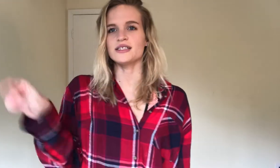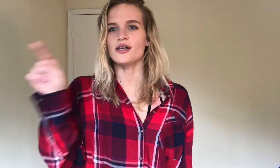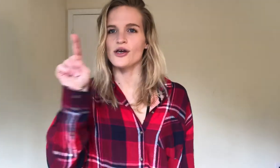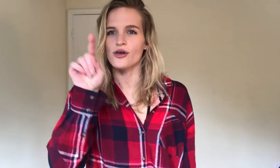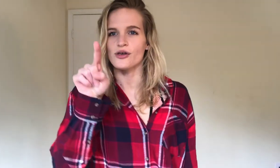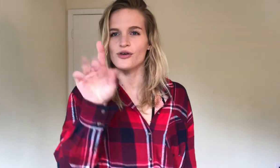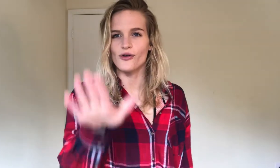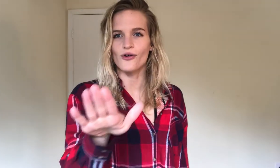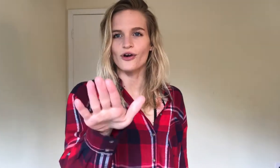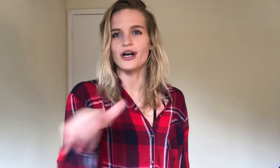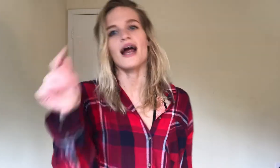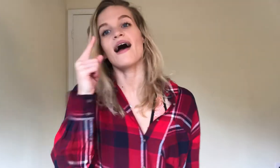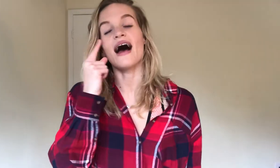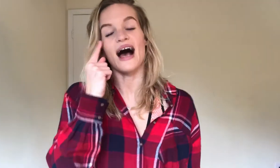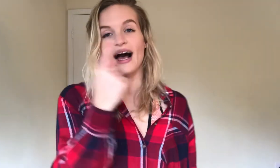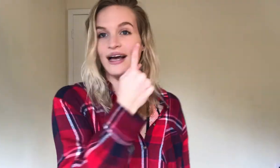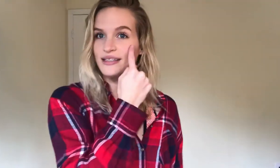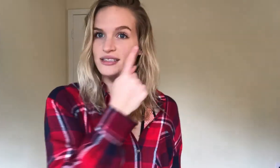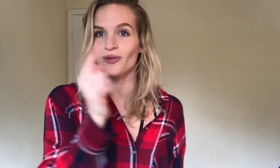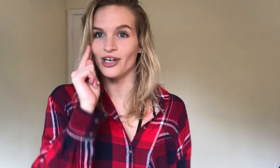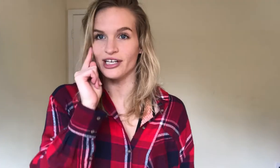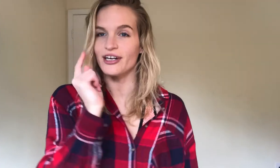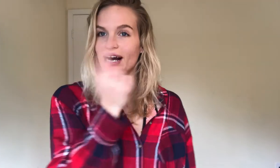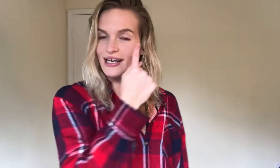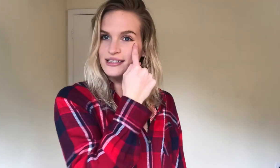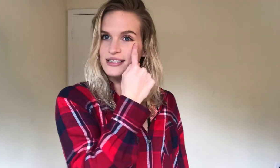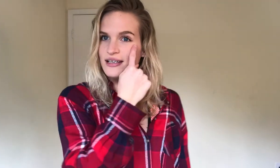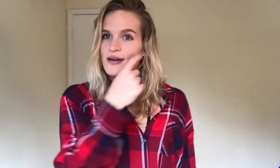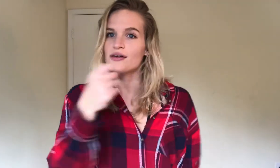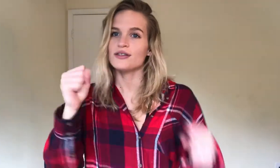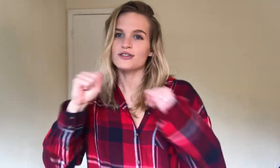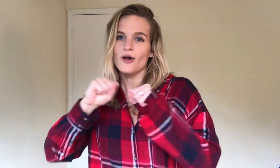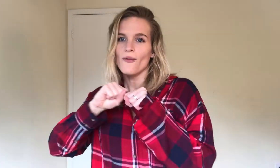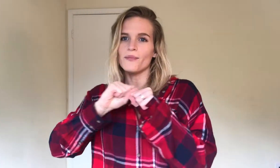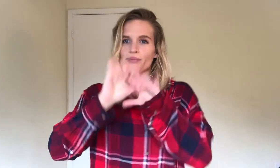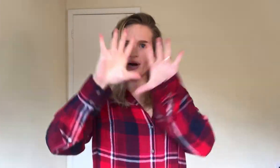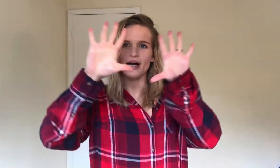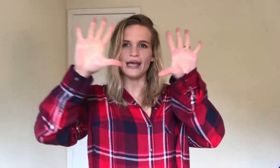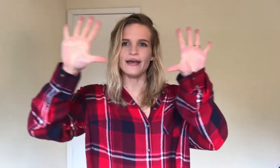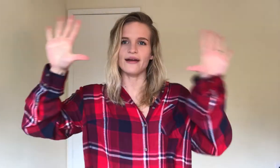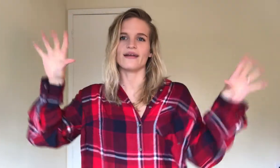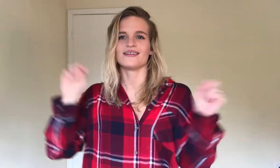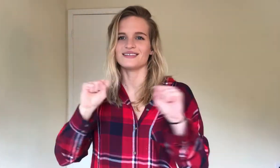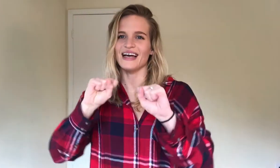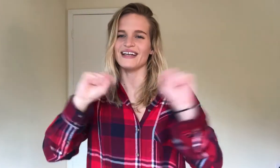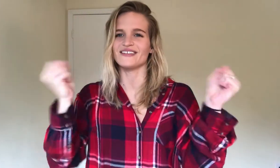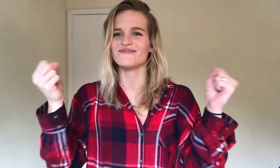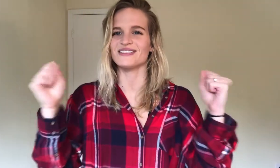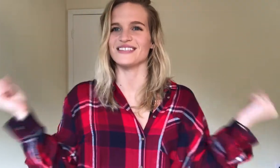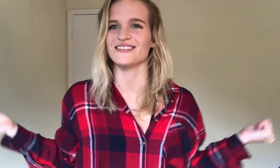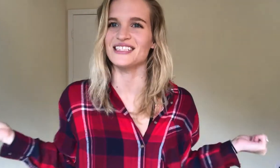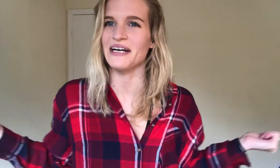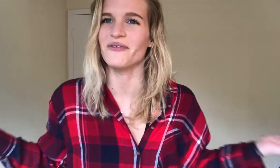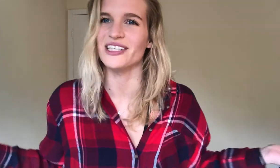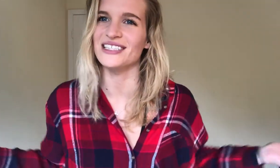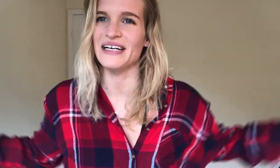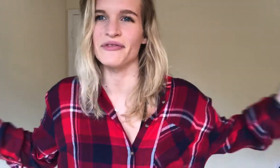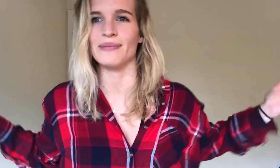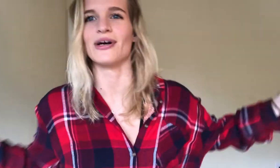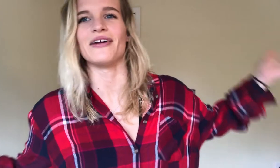And, your eyes, pointing at your eyes, so bright, kind of just looks like what a sign for bright